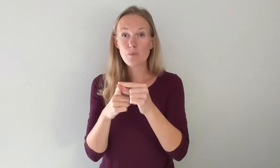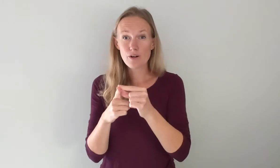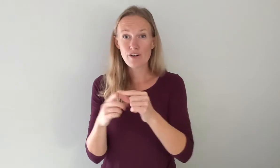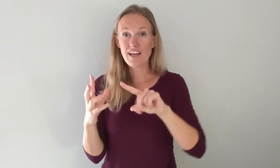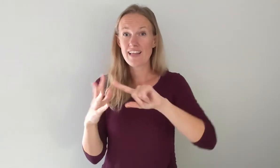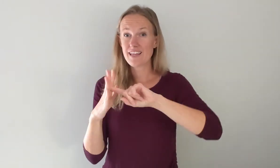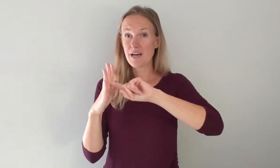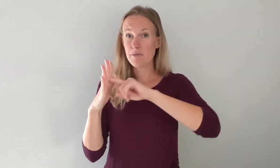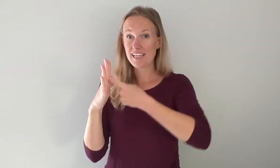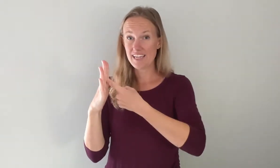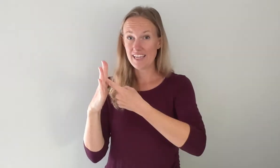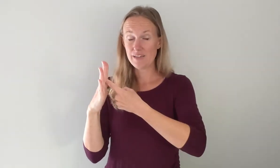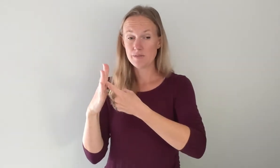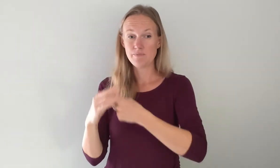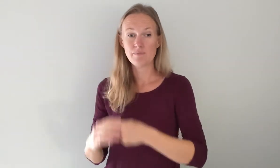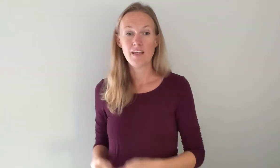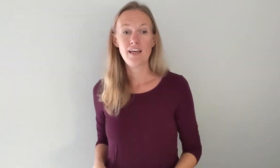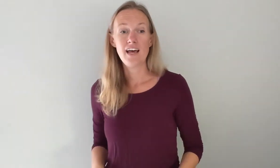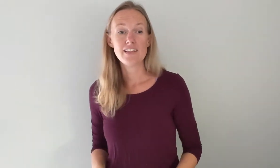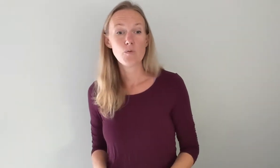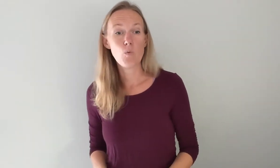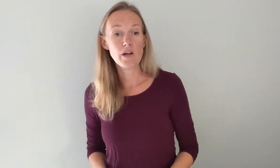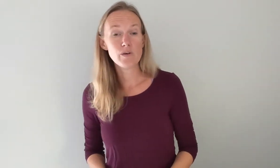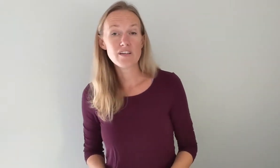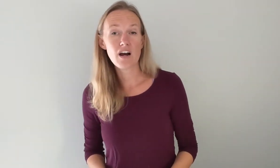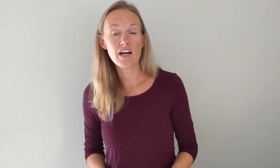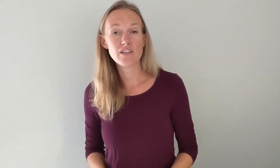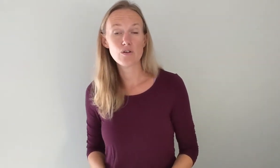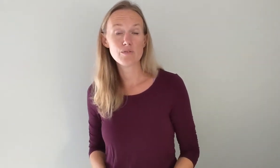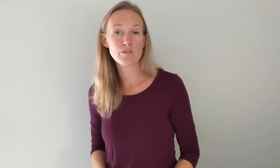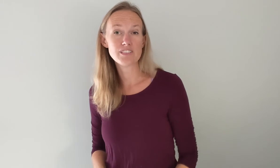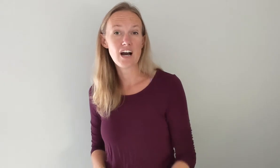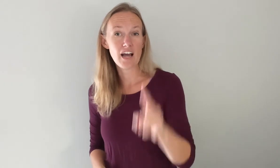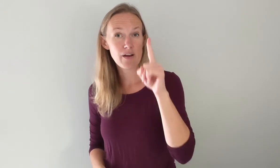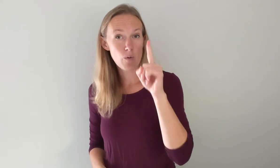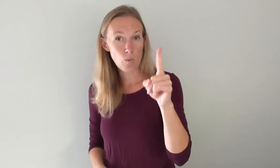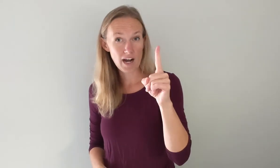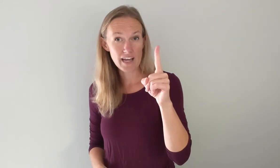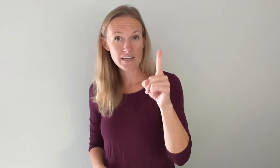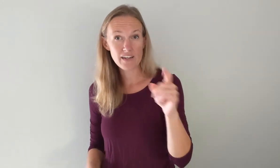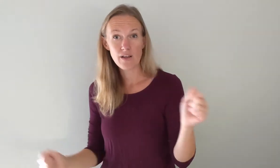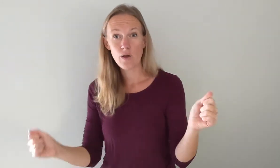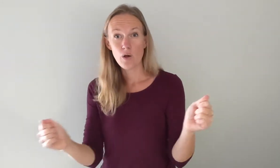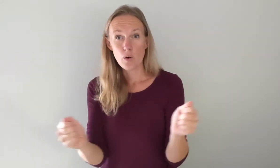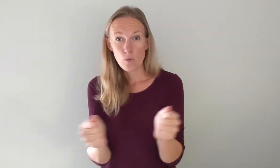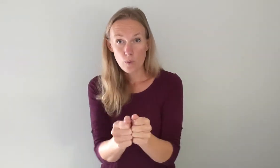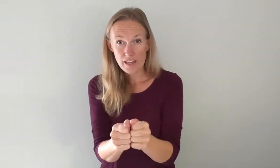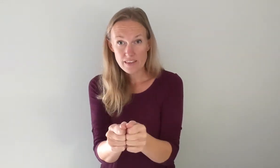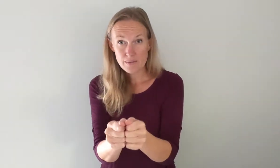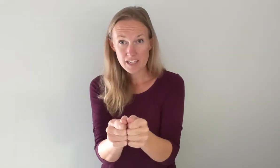word at the beginning and then one with God the Lord most high. One with making